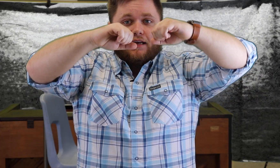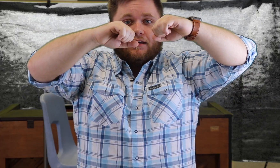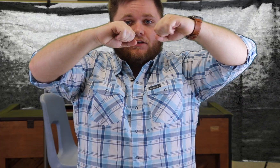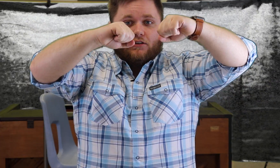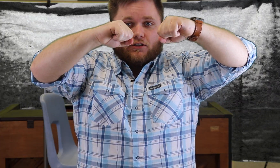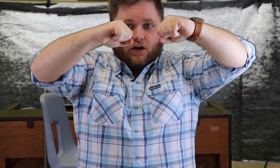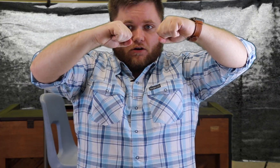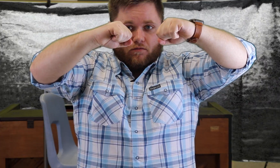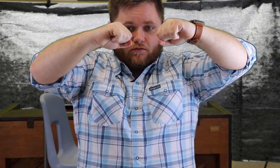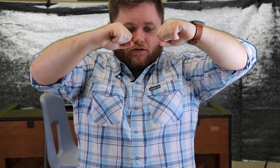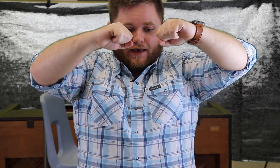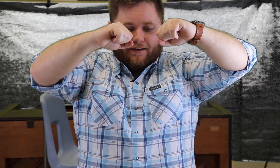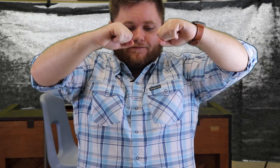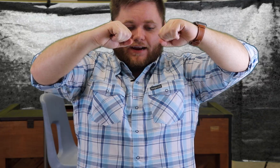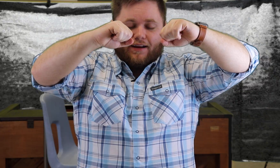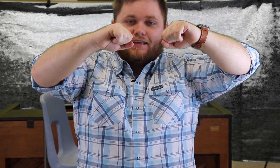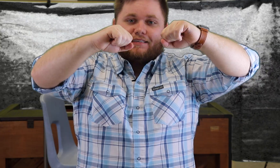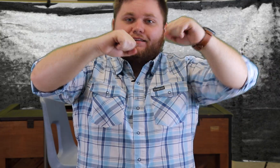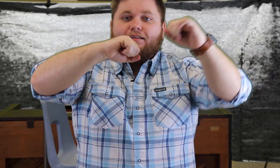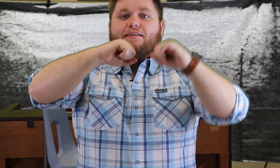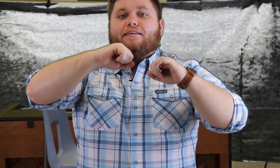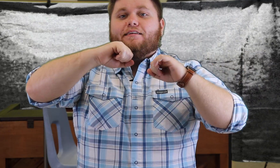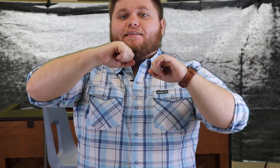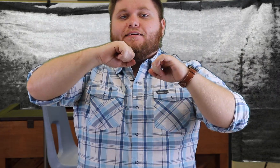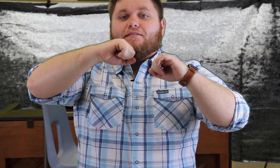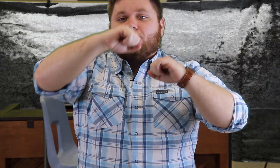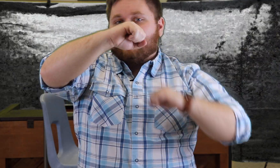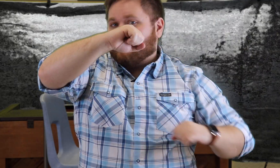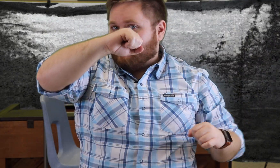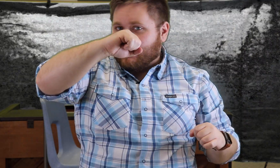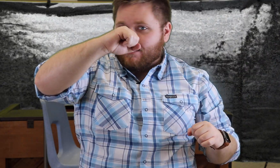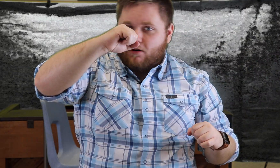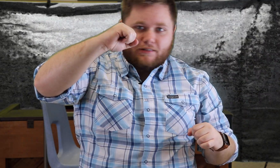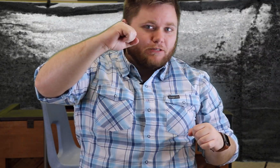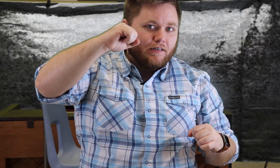mi do do okay very easy again what was this one